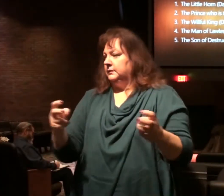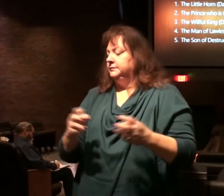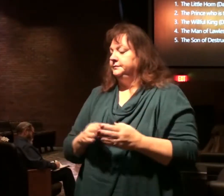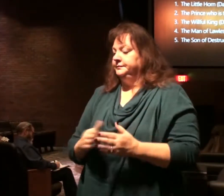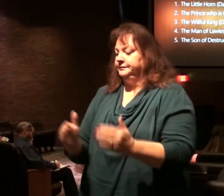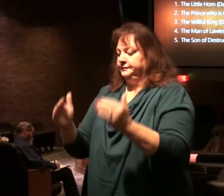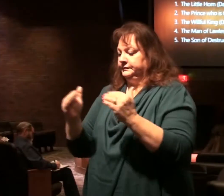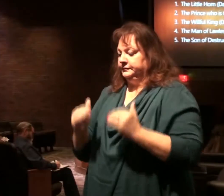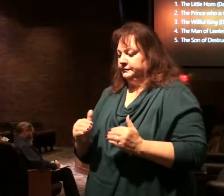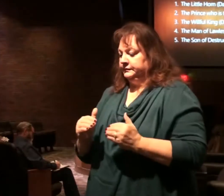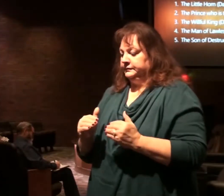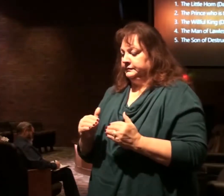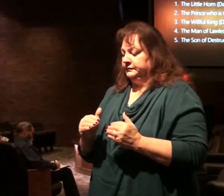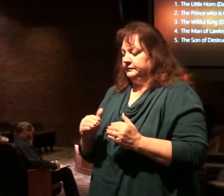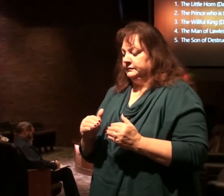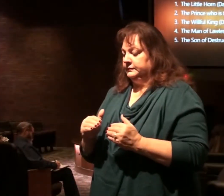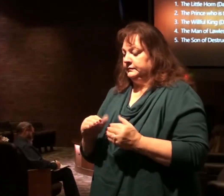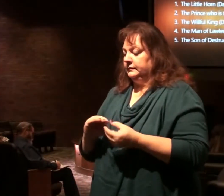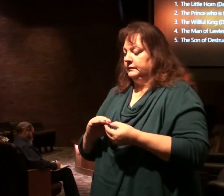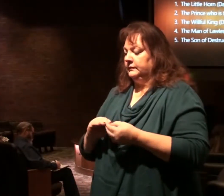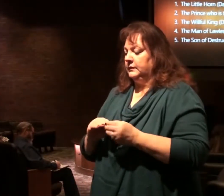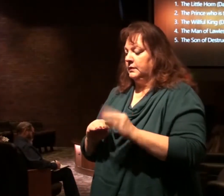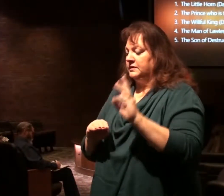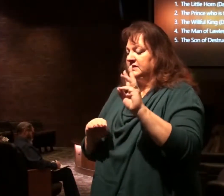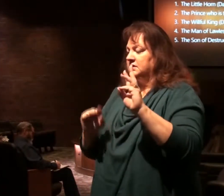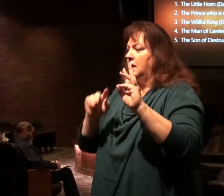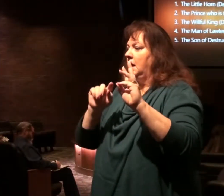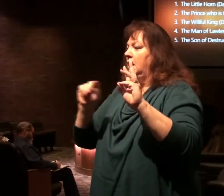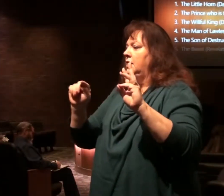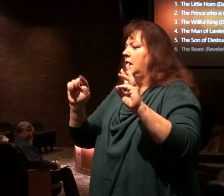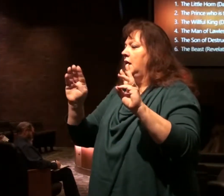Then we come to the name the beast.